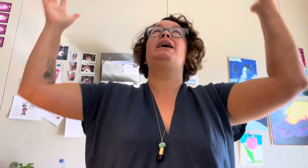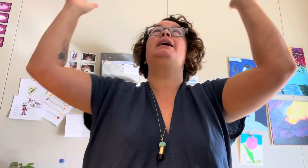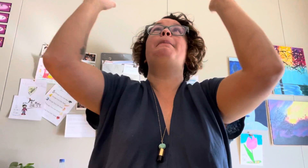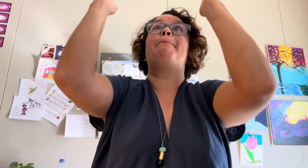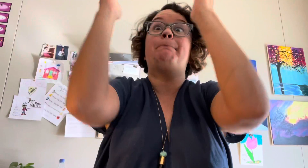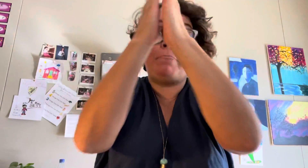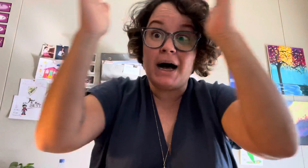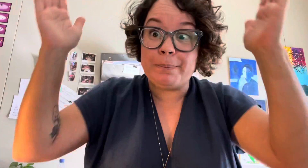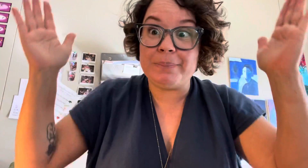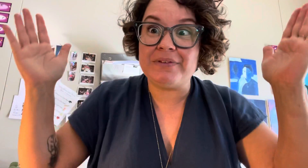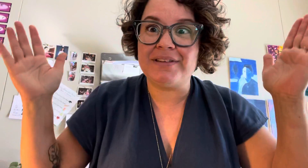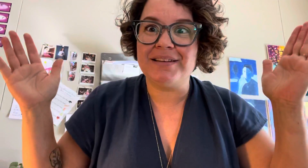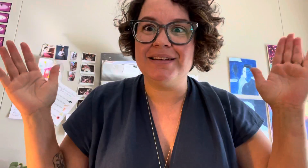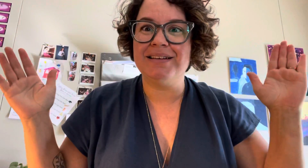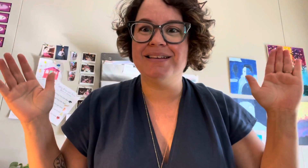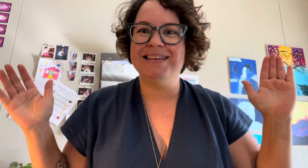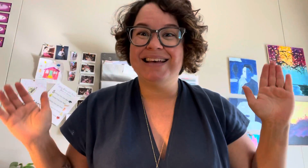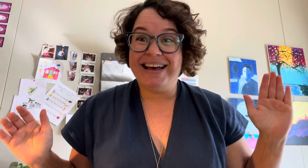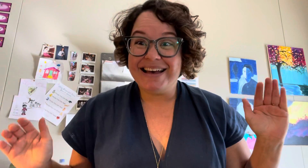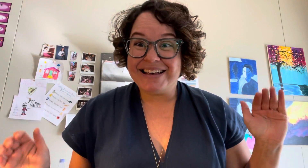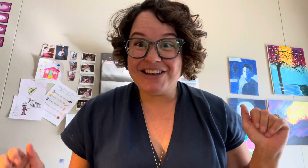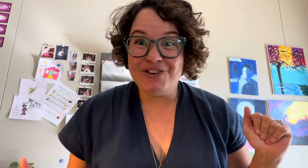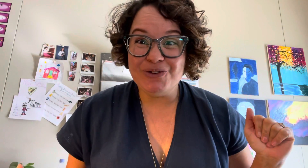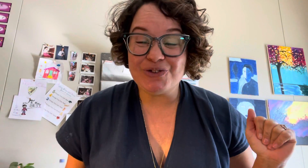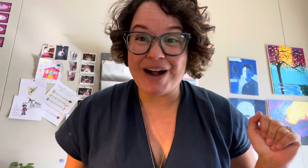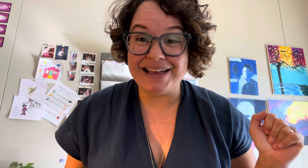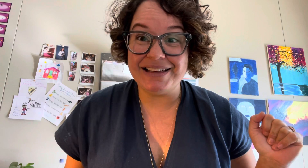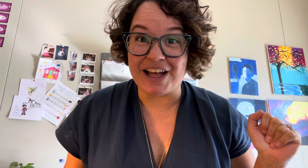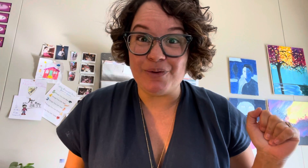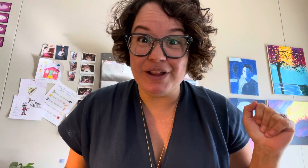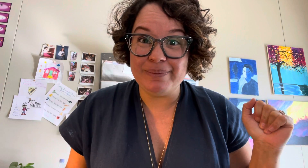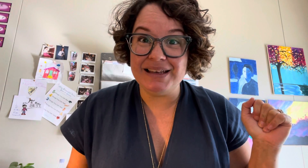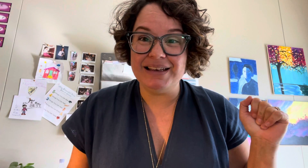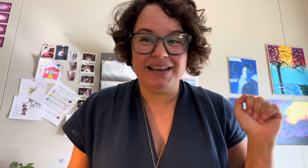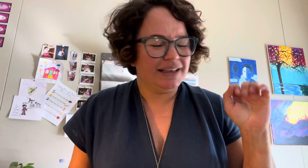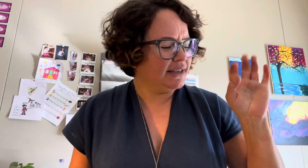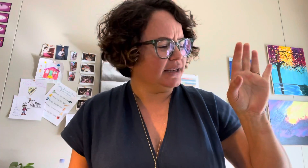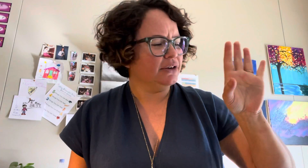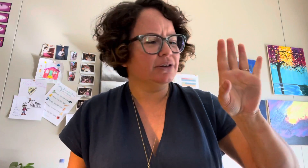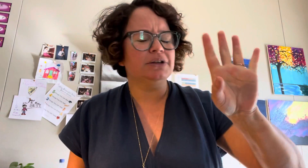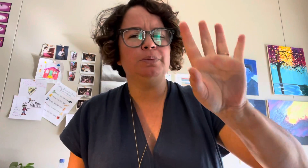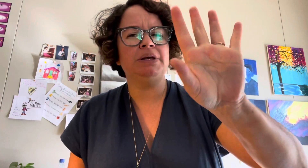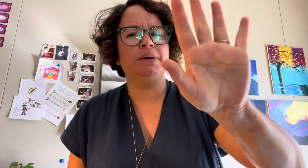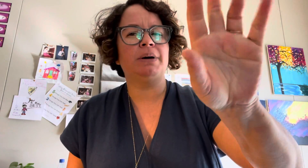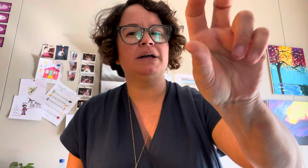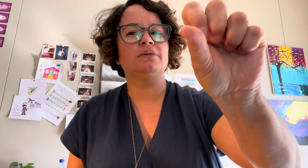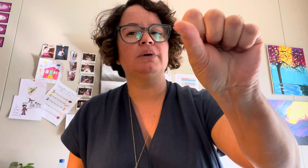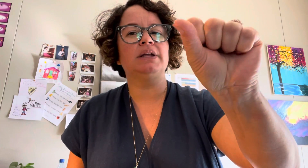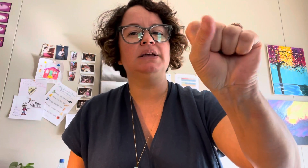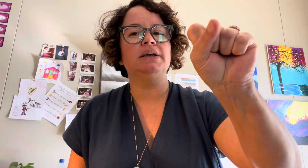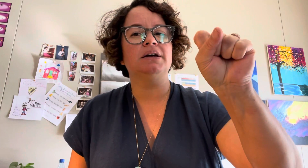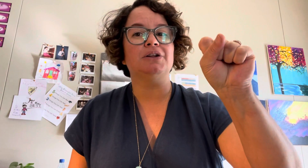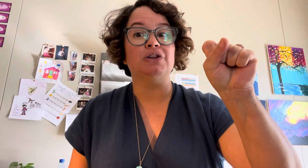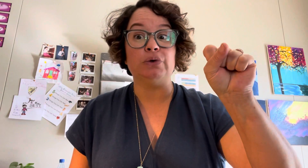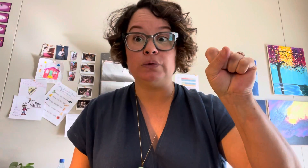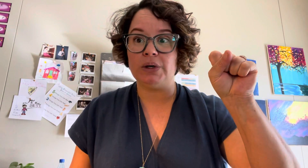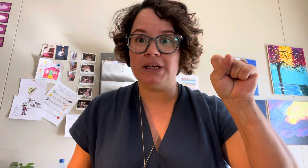popped. Can you try it again with me? Get your little pea pods ready. Close one